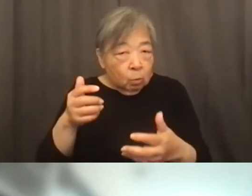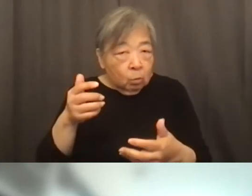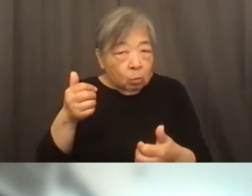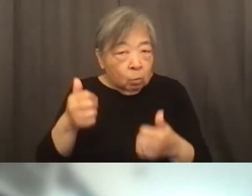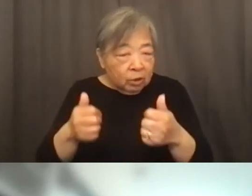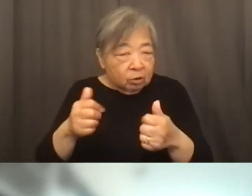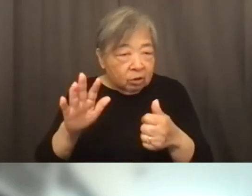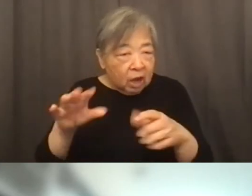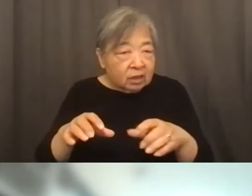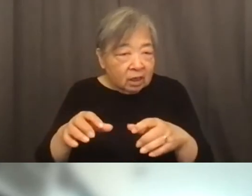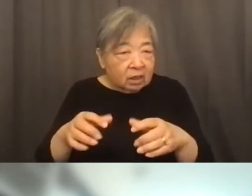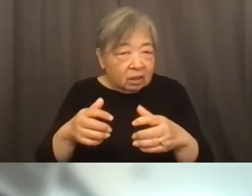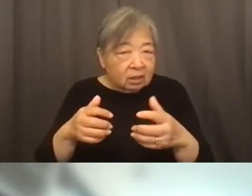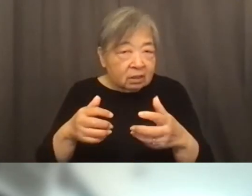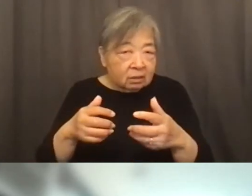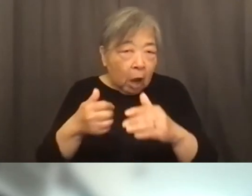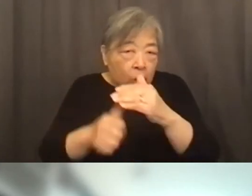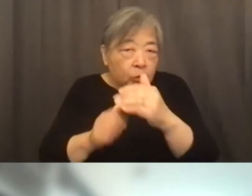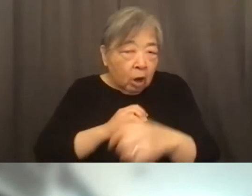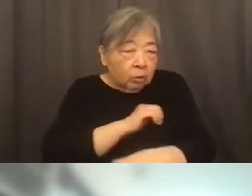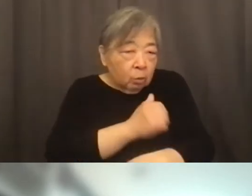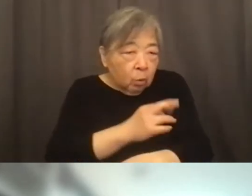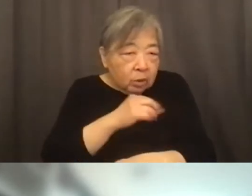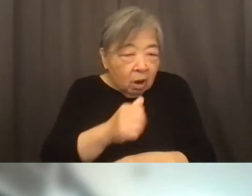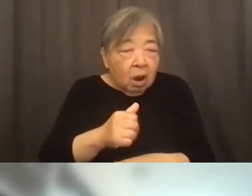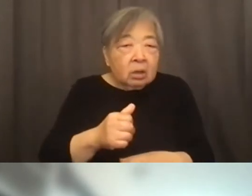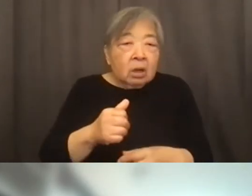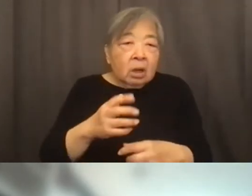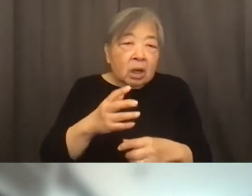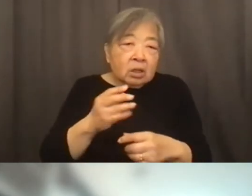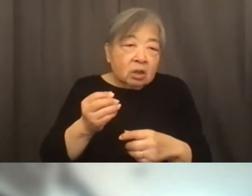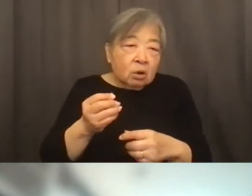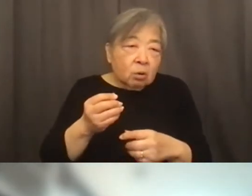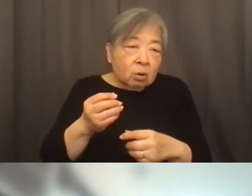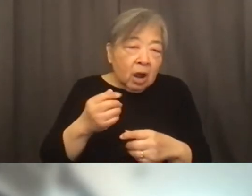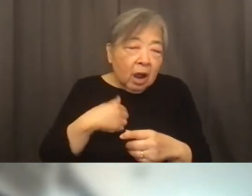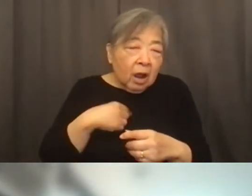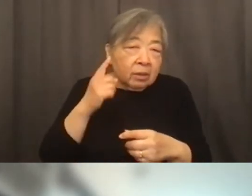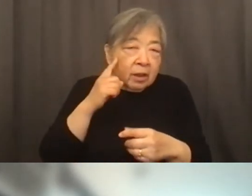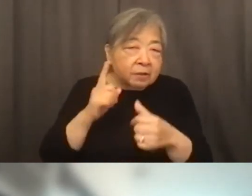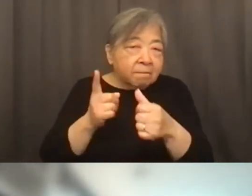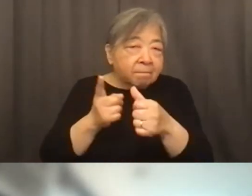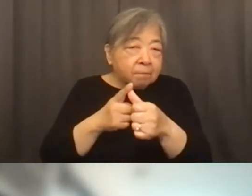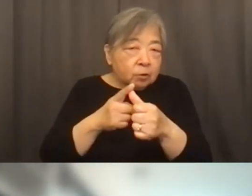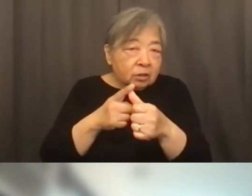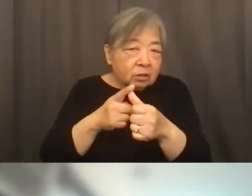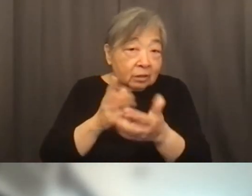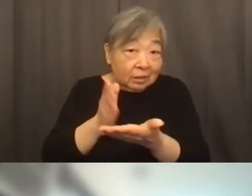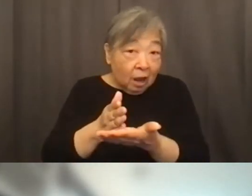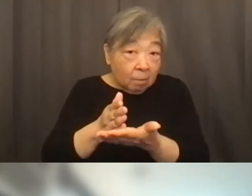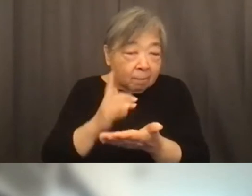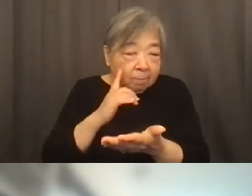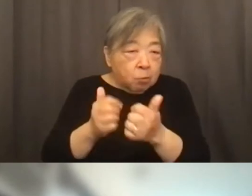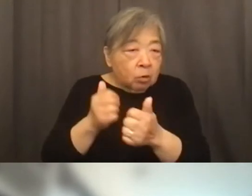far we've been able to you know obviously give people a call back but I think the first stop for most people